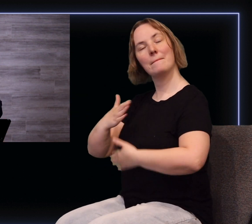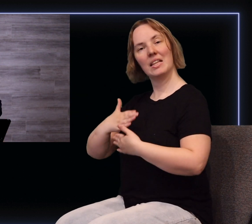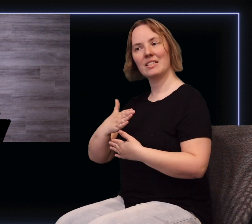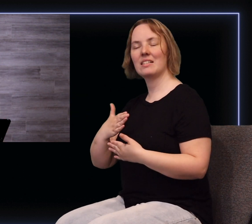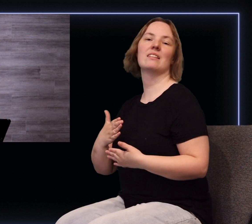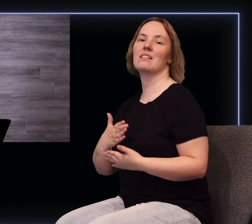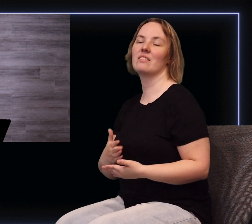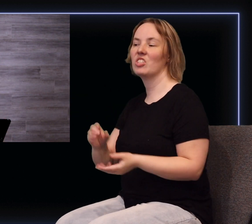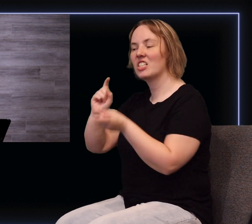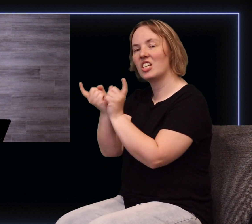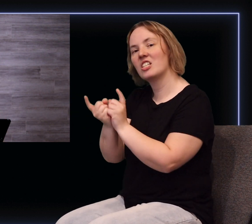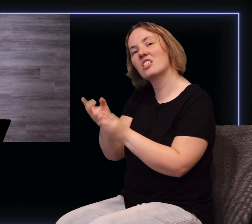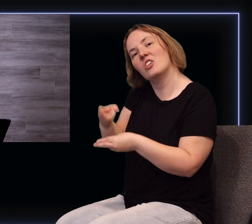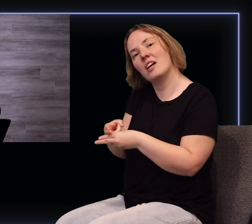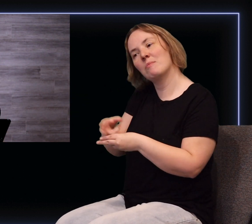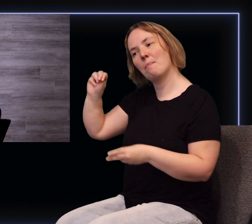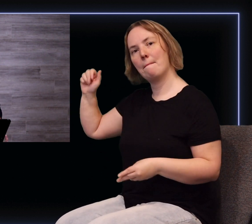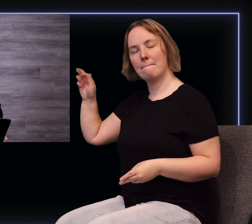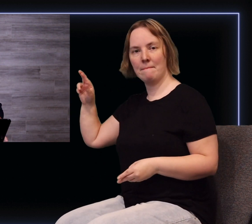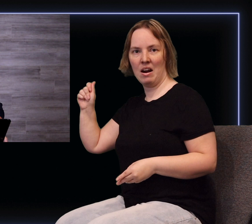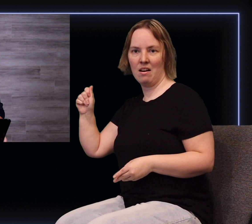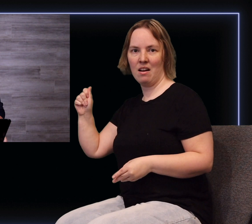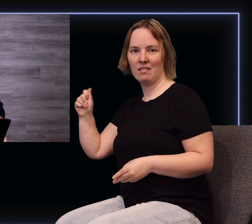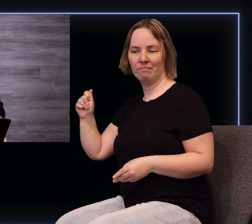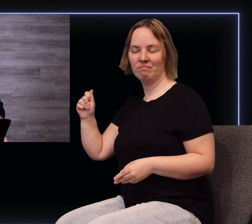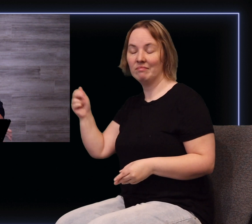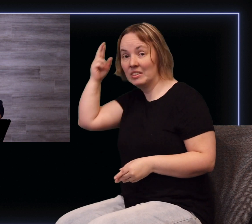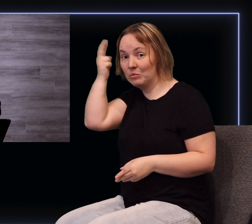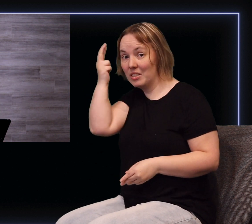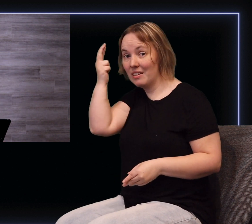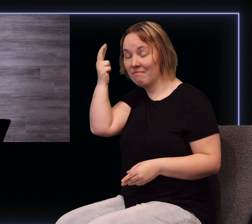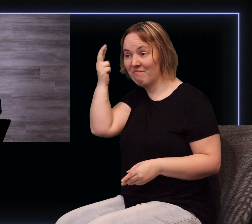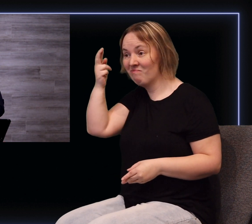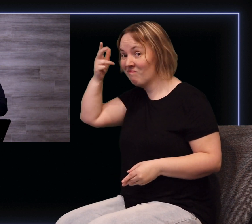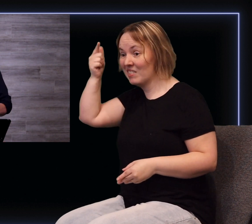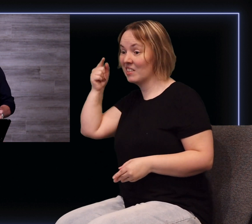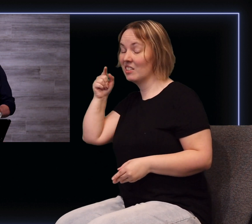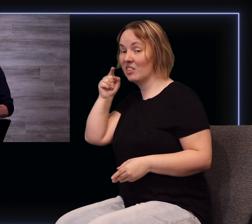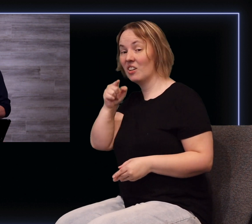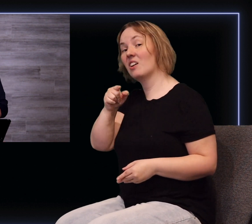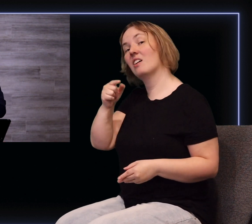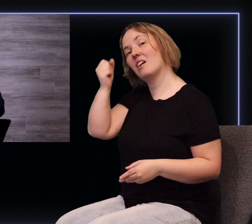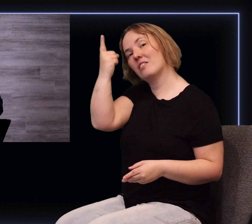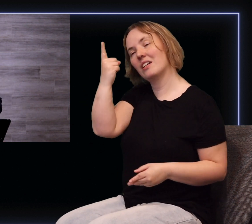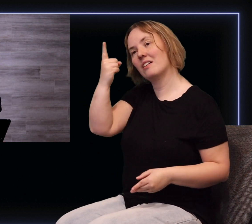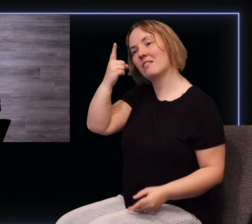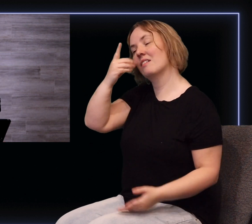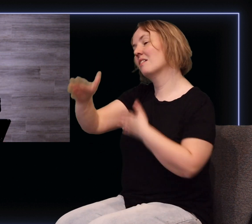her name to Marah in chapter 1, verse 20. And the reason she does this is because, in her view, she says, the Almighty